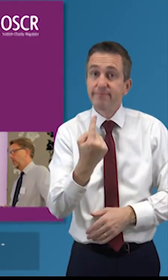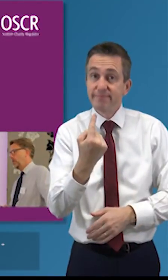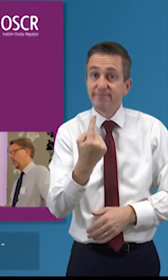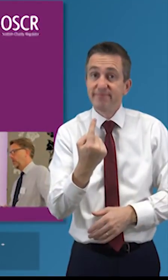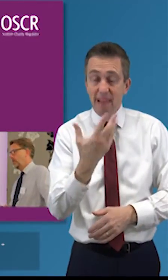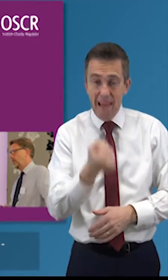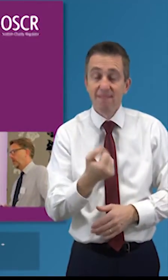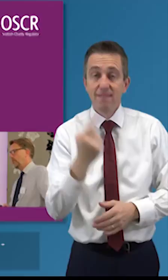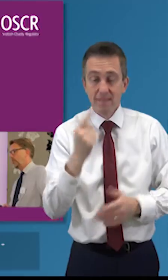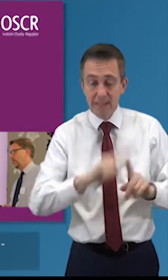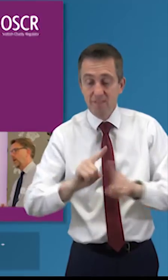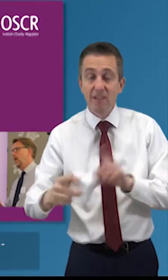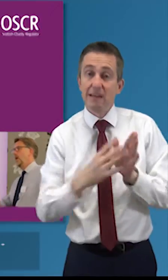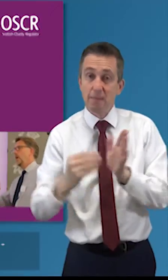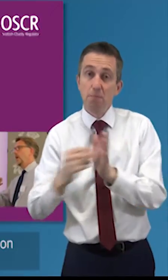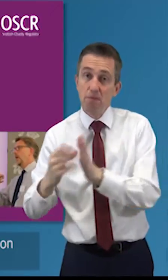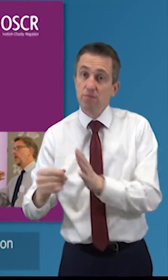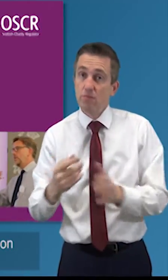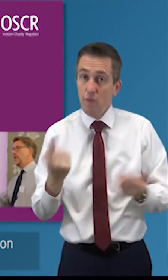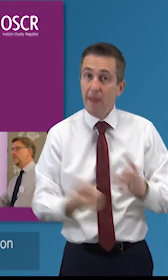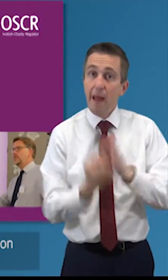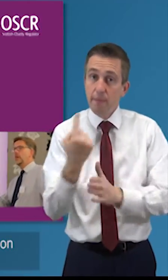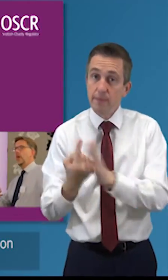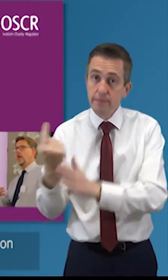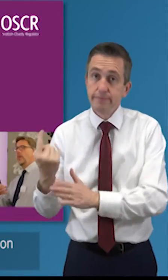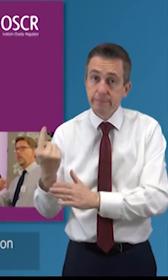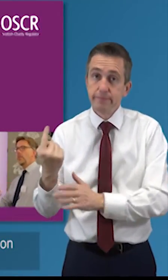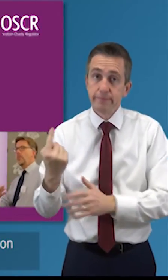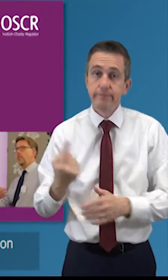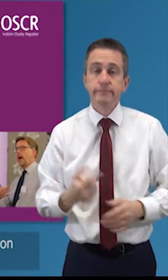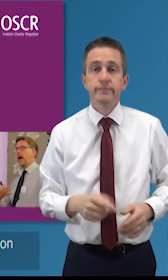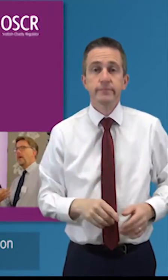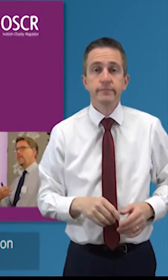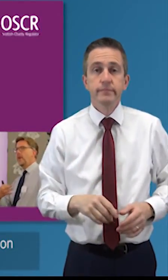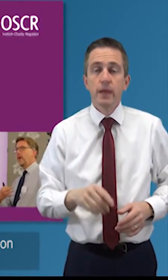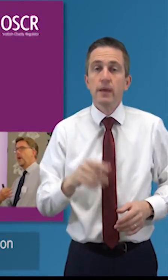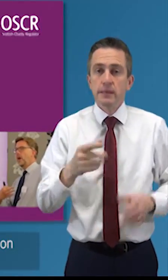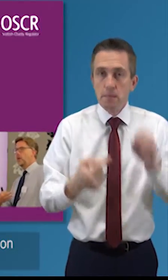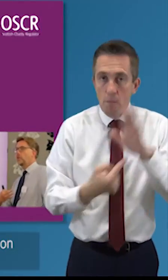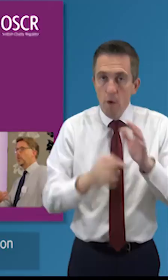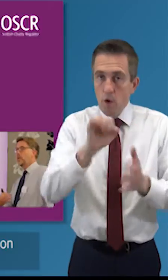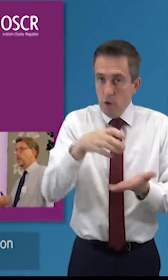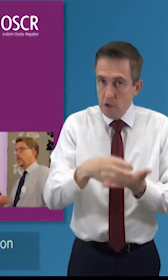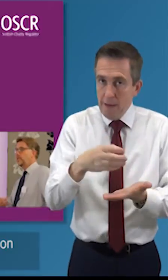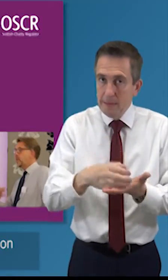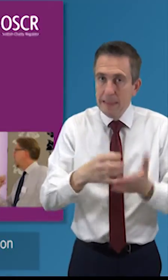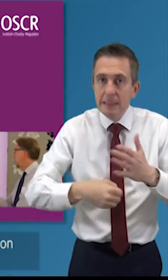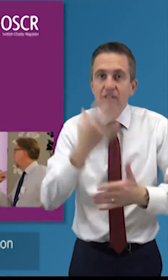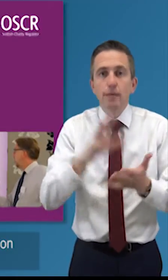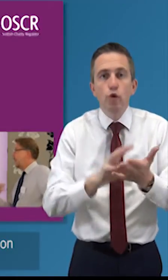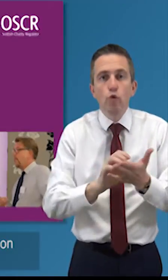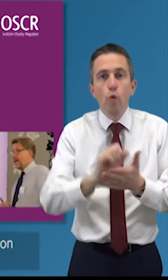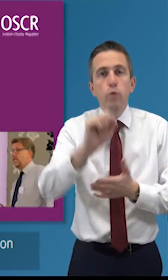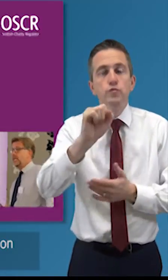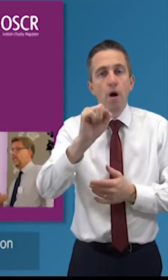the the there are examples of that you need to you know have a culture within the organization